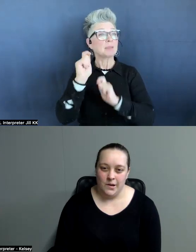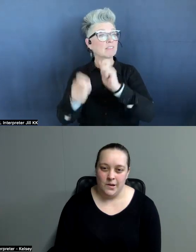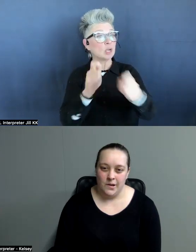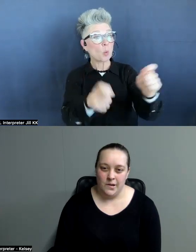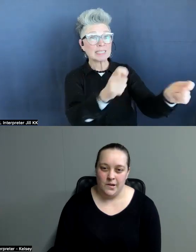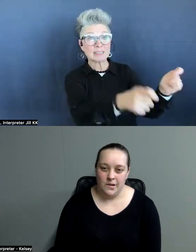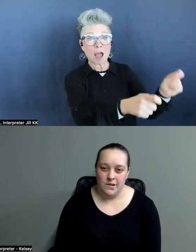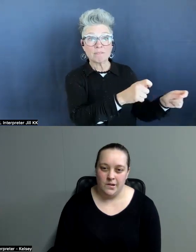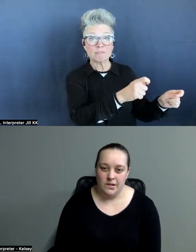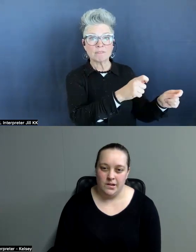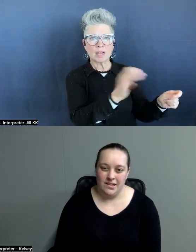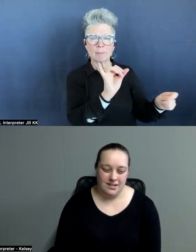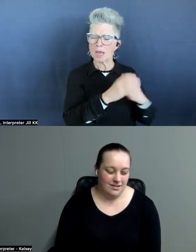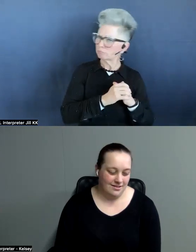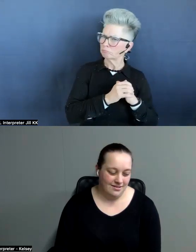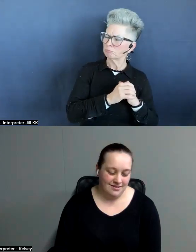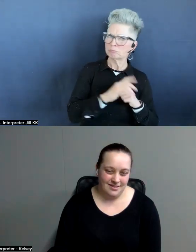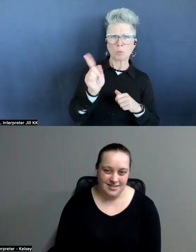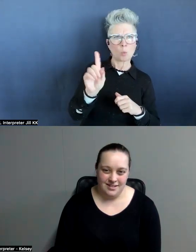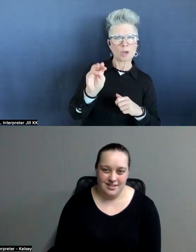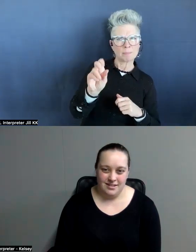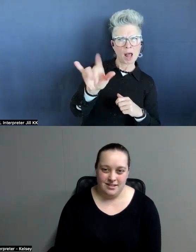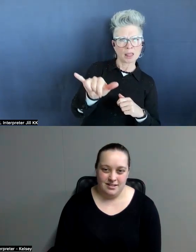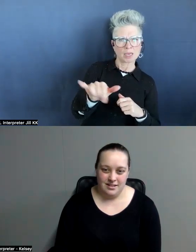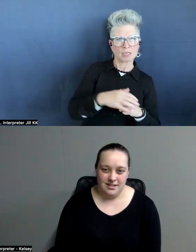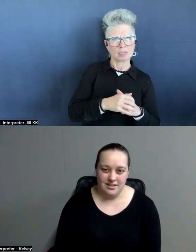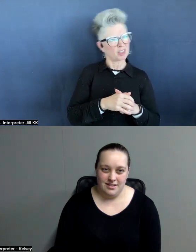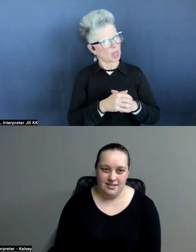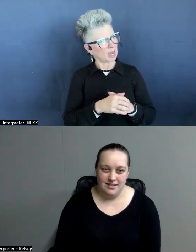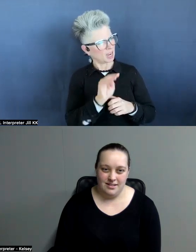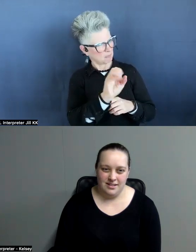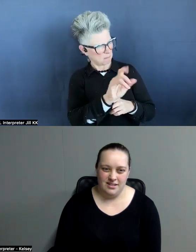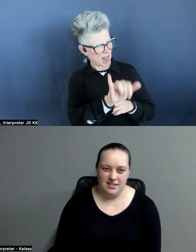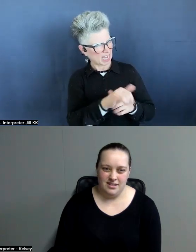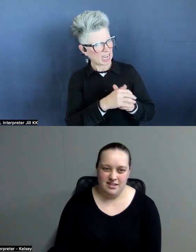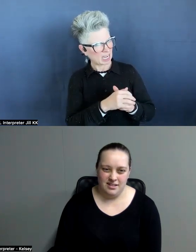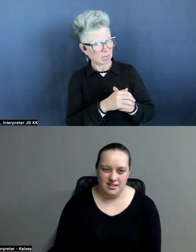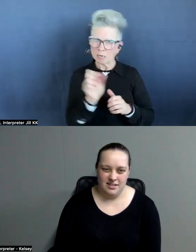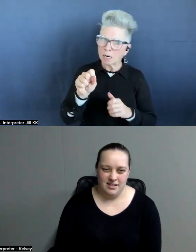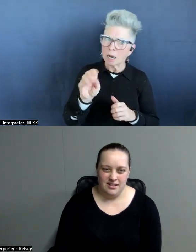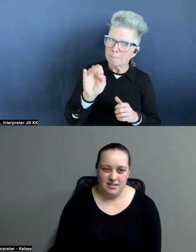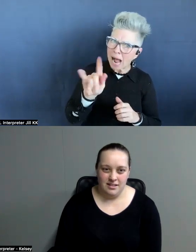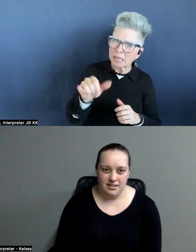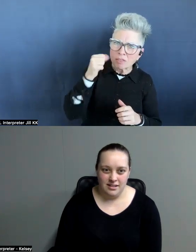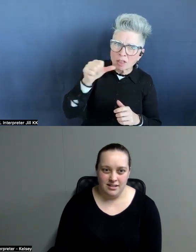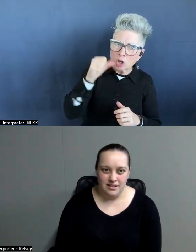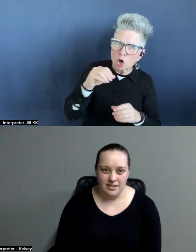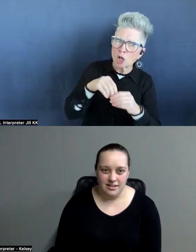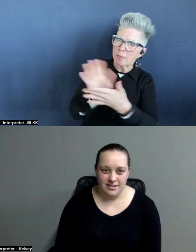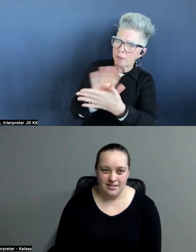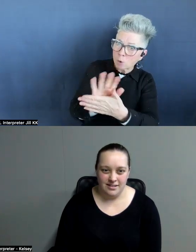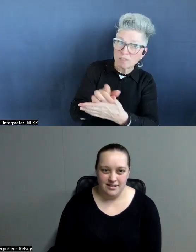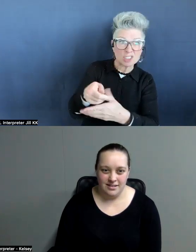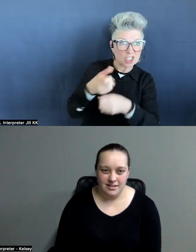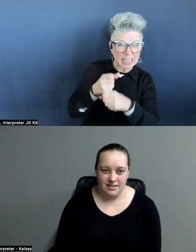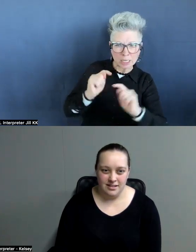where's Molly? Molly. And they're like, Molly? It's like, yes. The little girl in the movie, is she getting